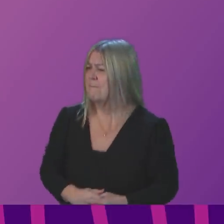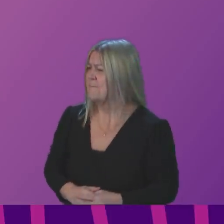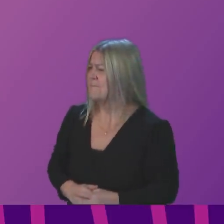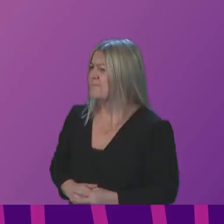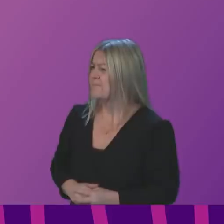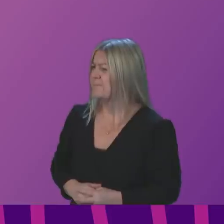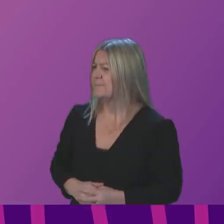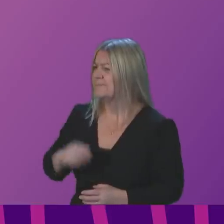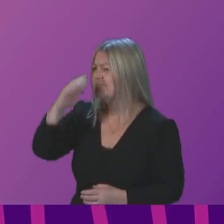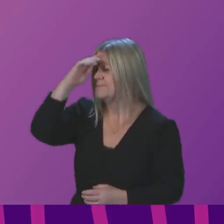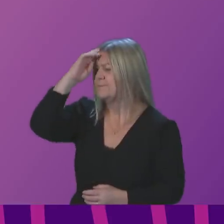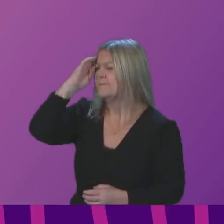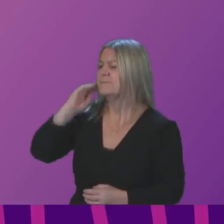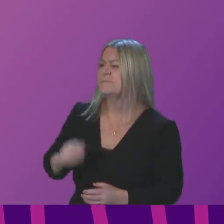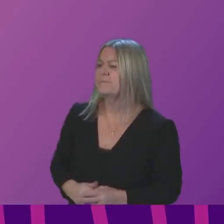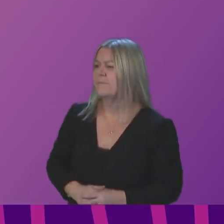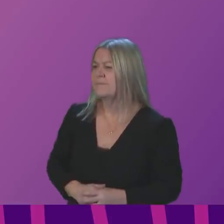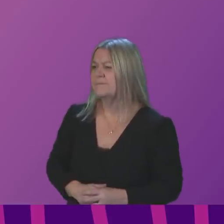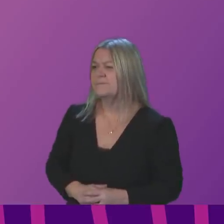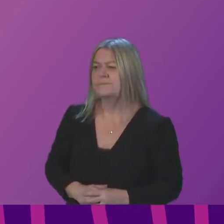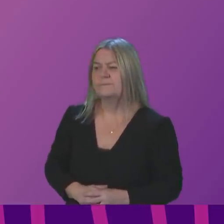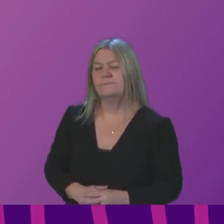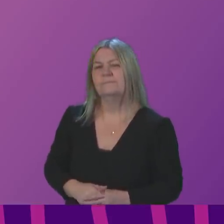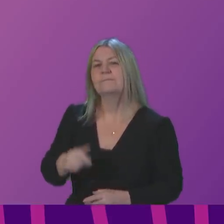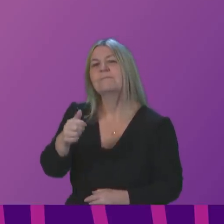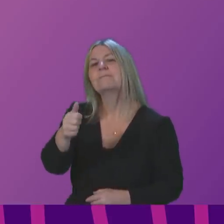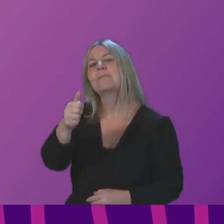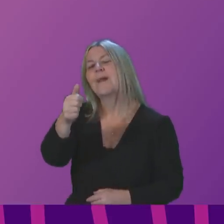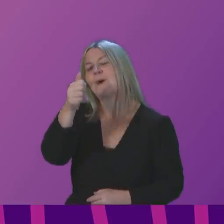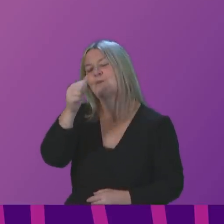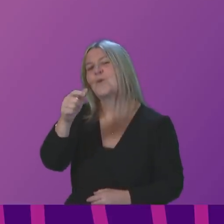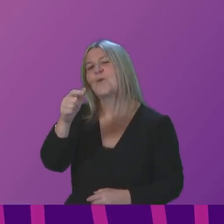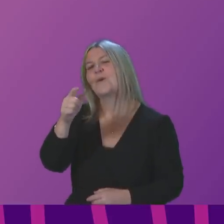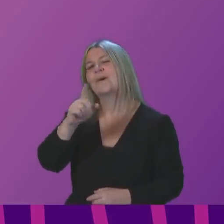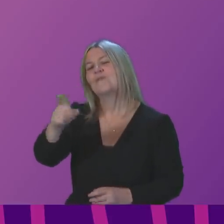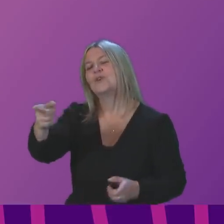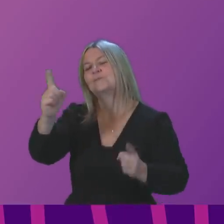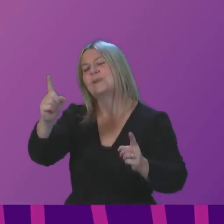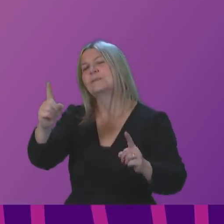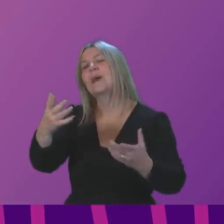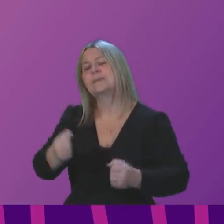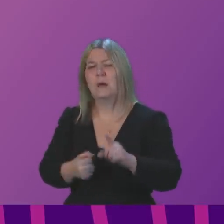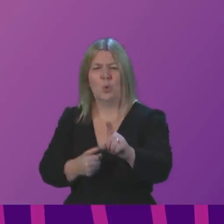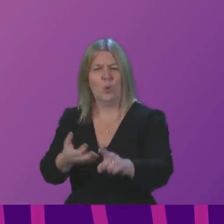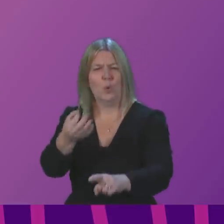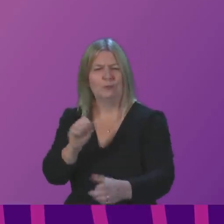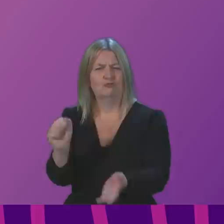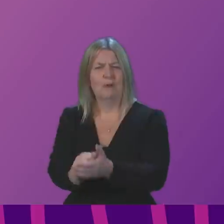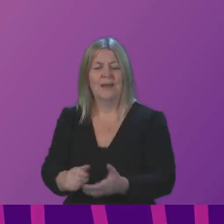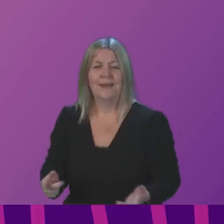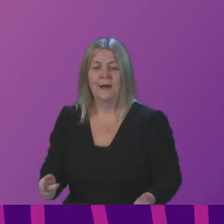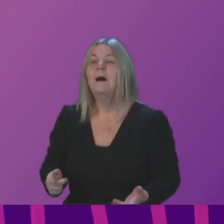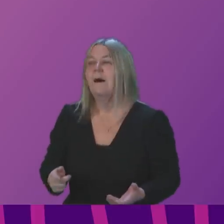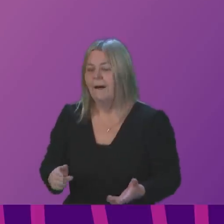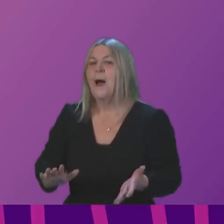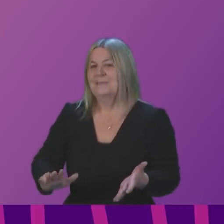You know, the First Minister is really struggling with her answers when she accepts that the question is correct. Well, I'm delighted that my questions